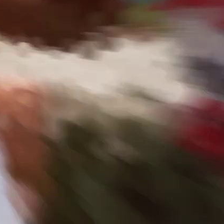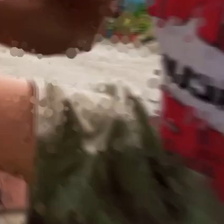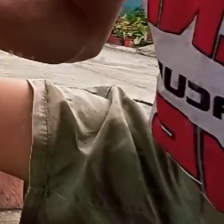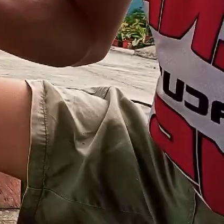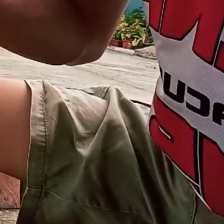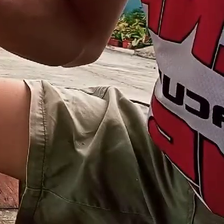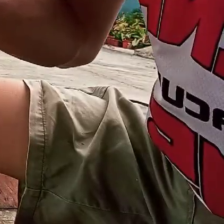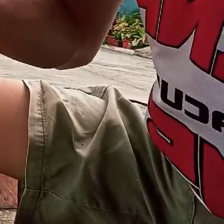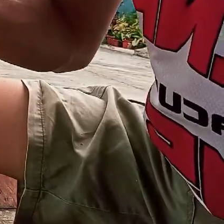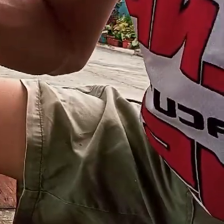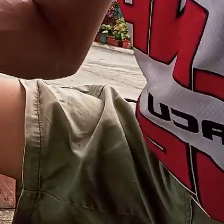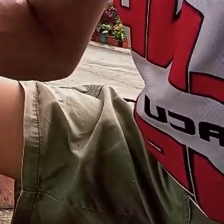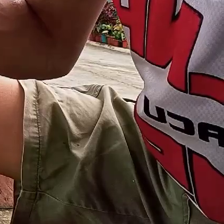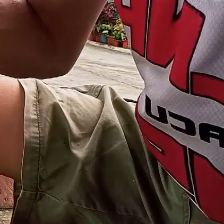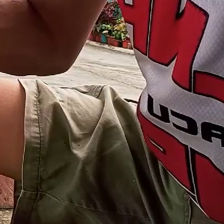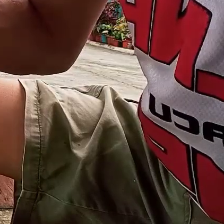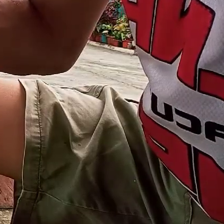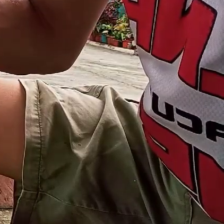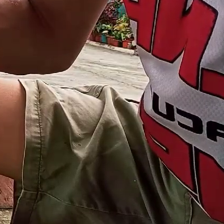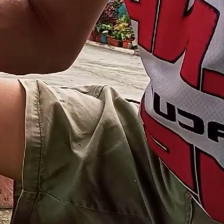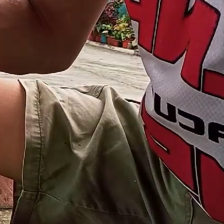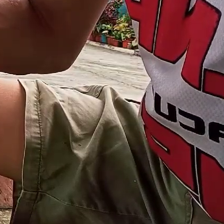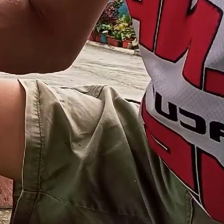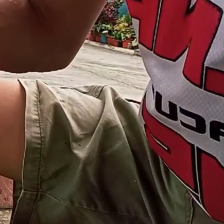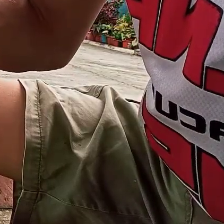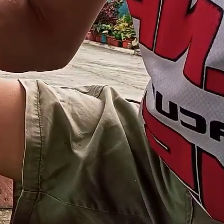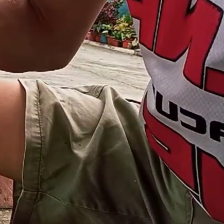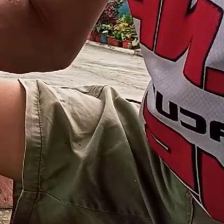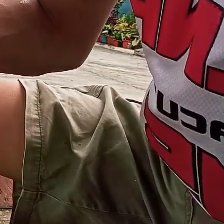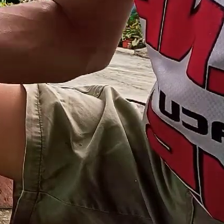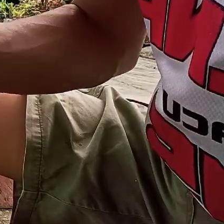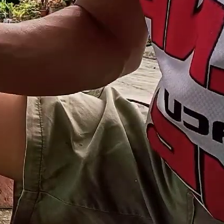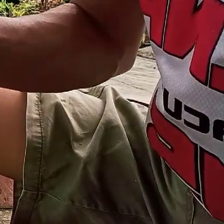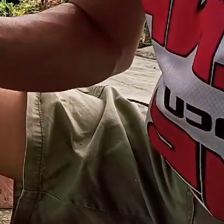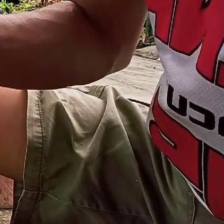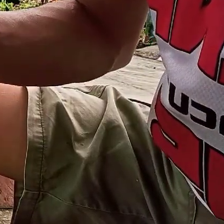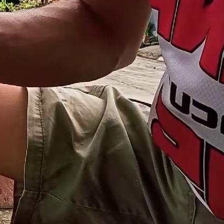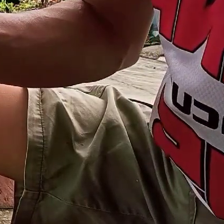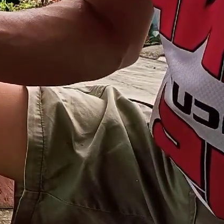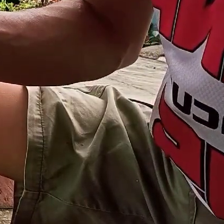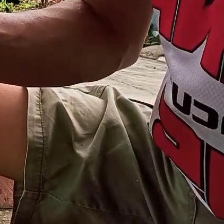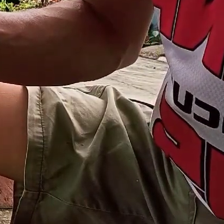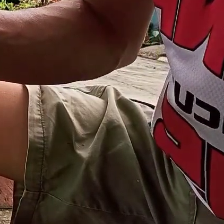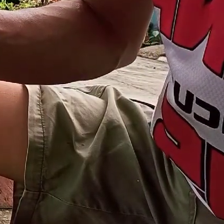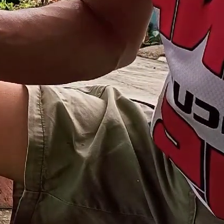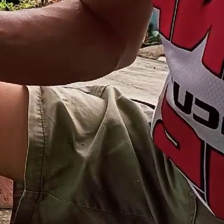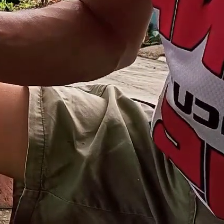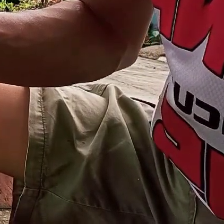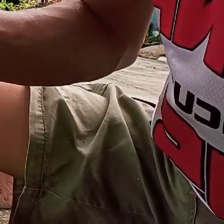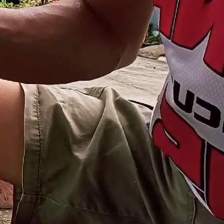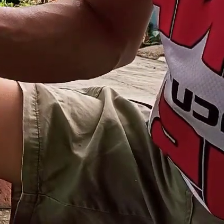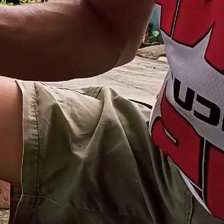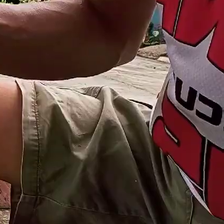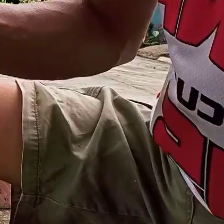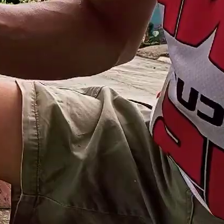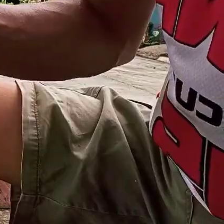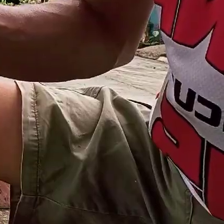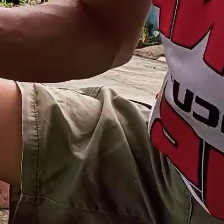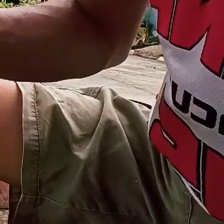Okay, almost done, so I have to put the dimension so that I have a guide later when I cut the materials.